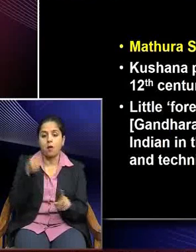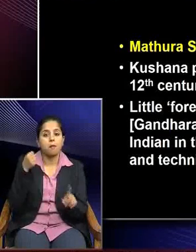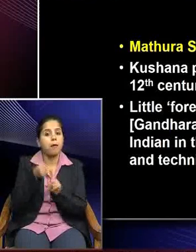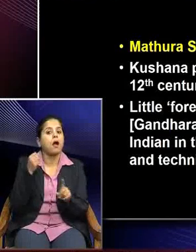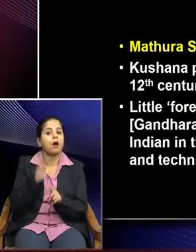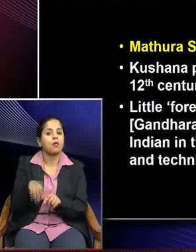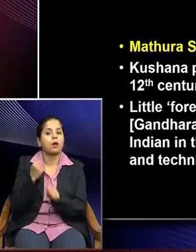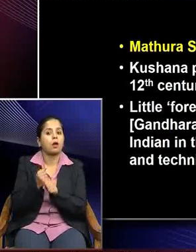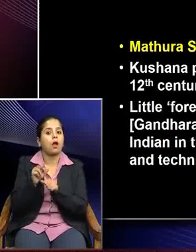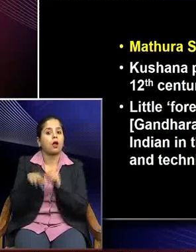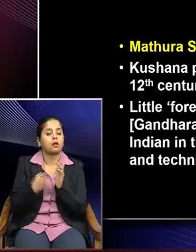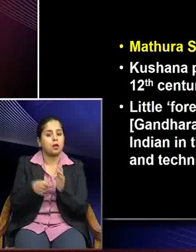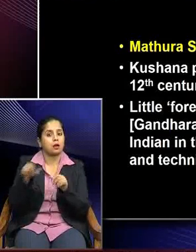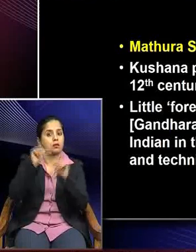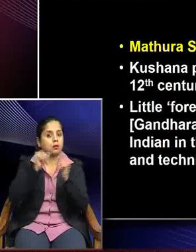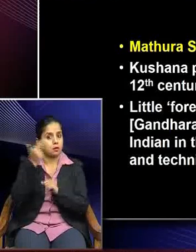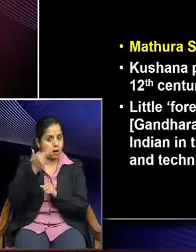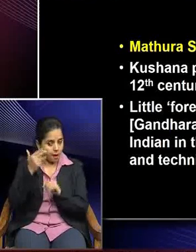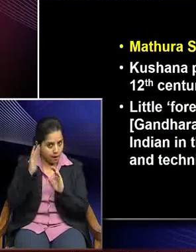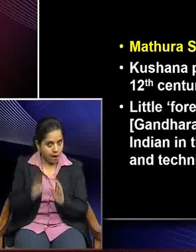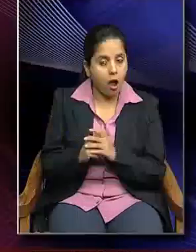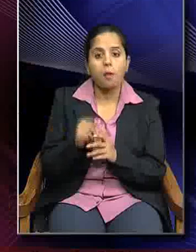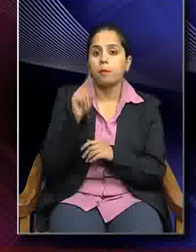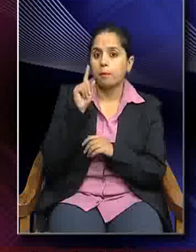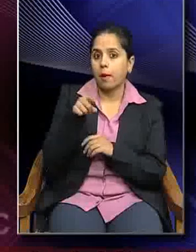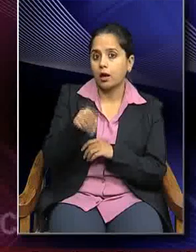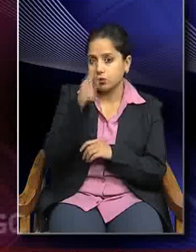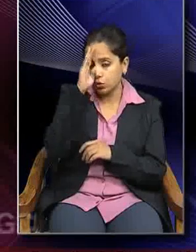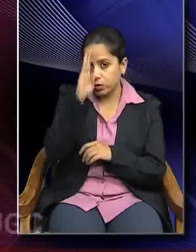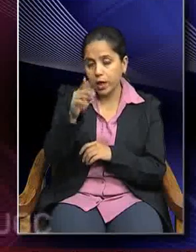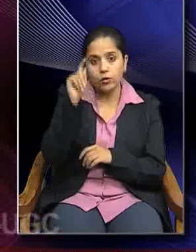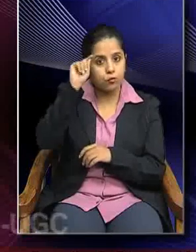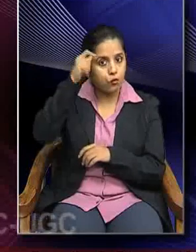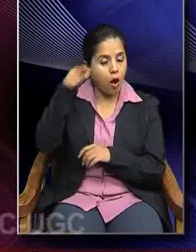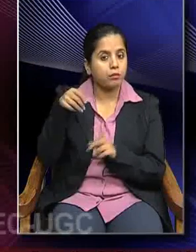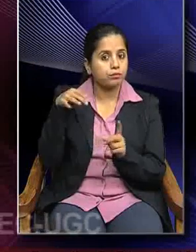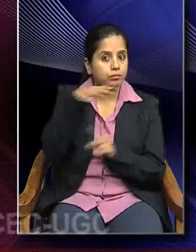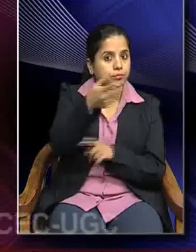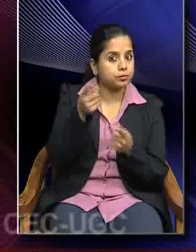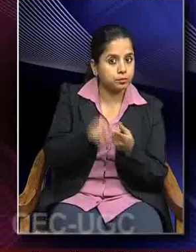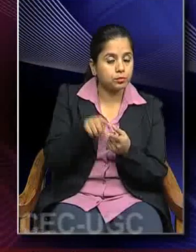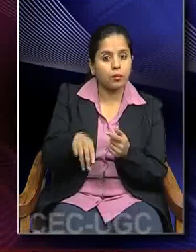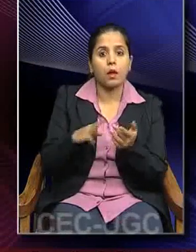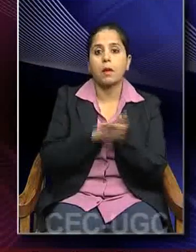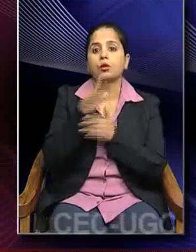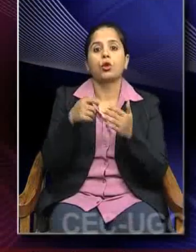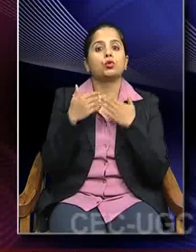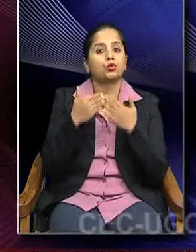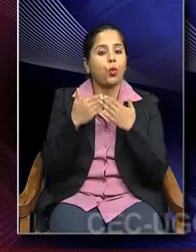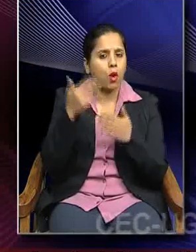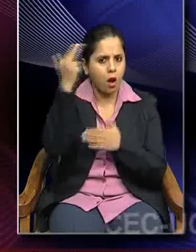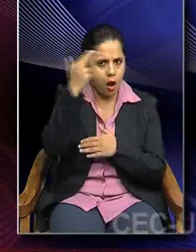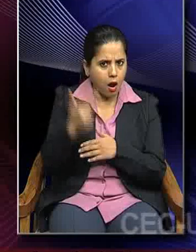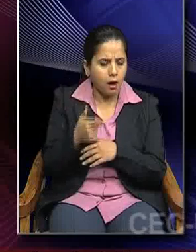of the Gandhar sculpturing tradition, but direct foreign influence in Mathura school of art is something